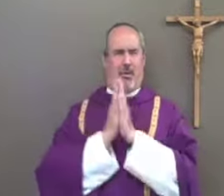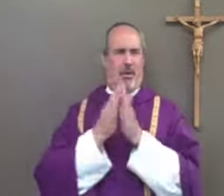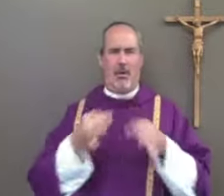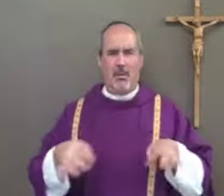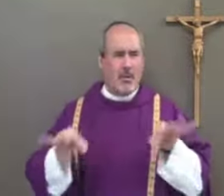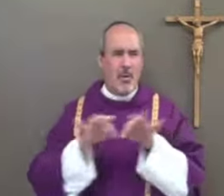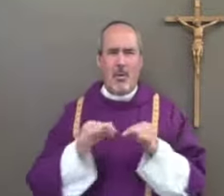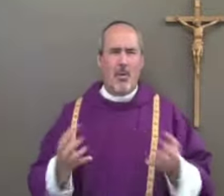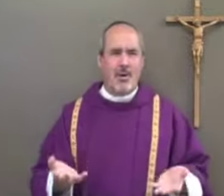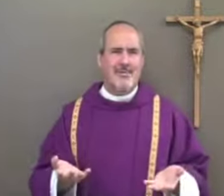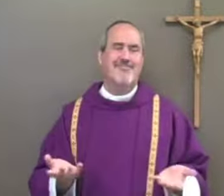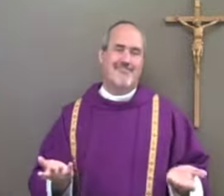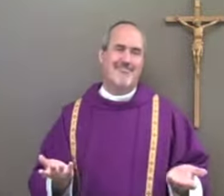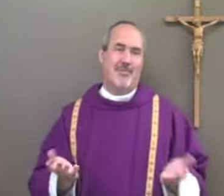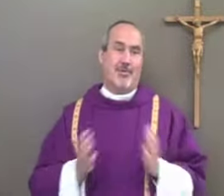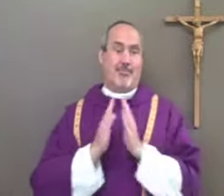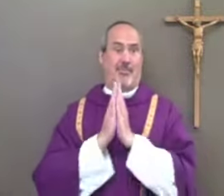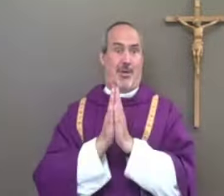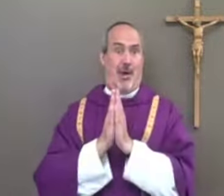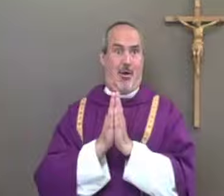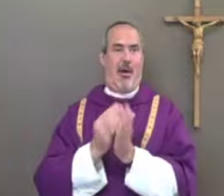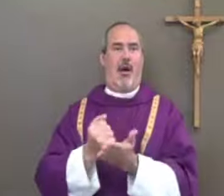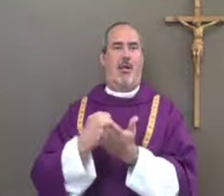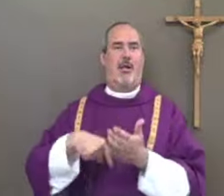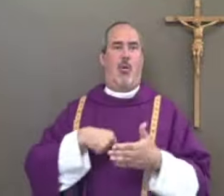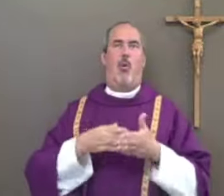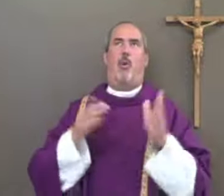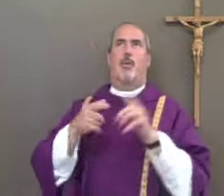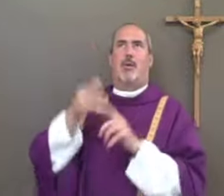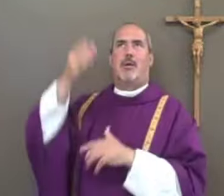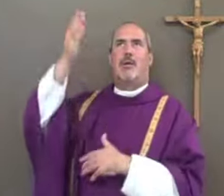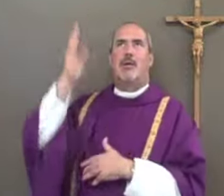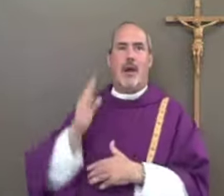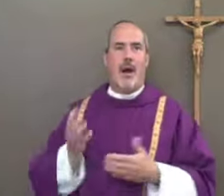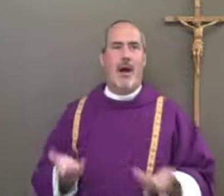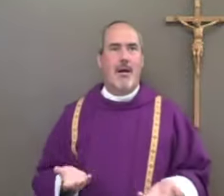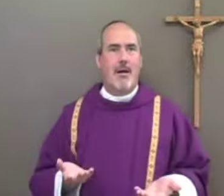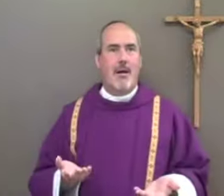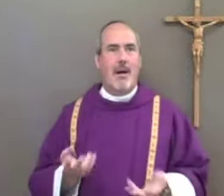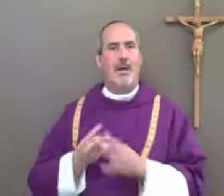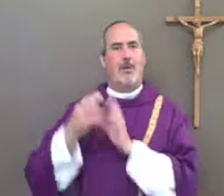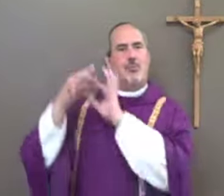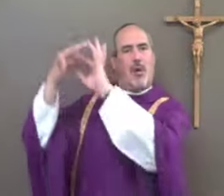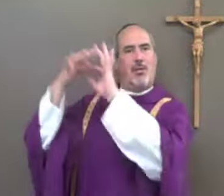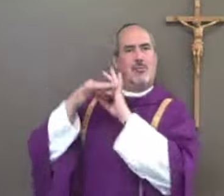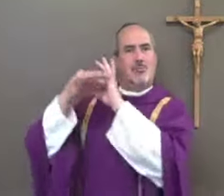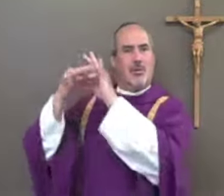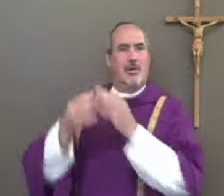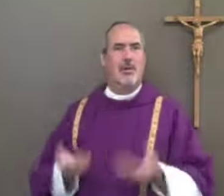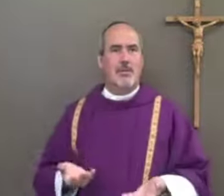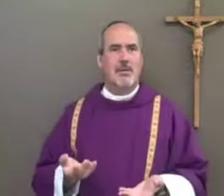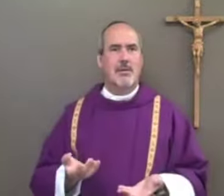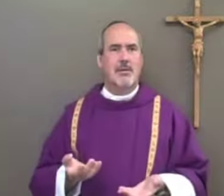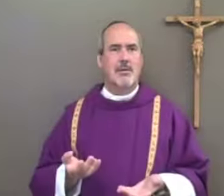better. And that's important because prayer helps us open up to God and have a stronger